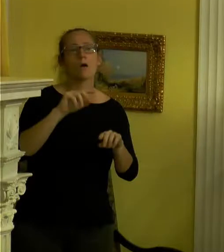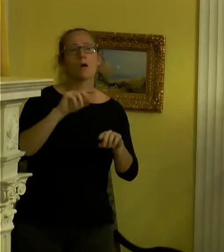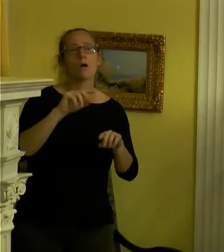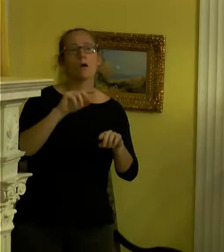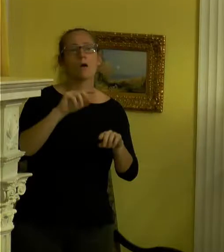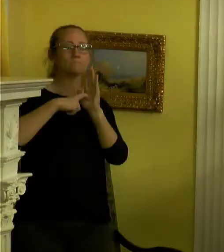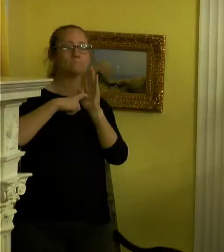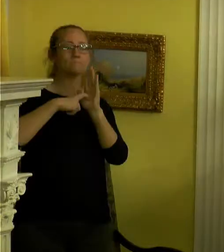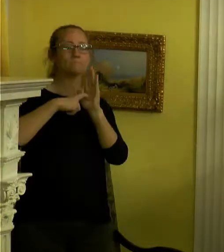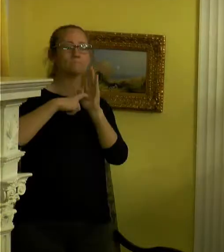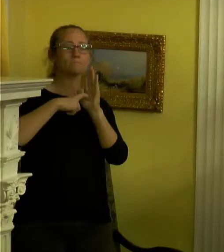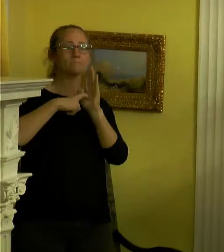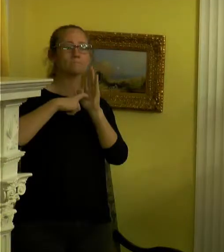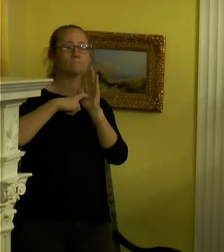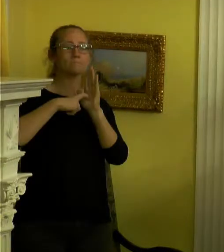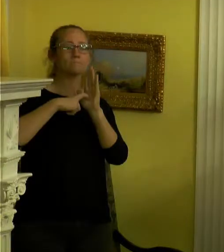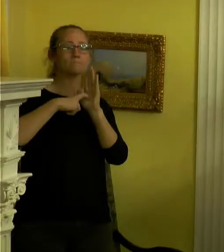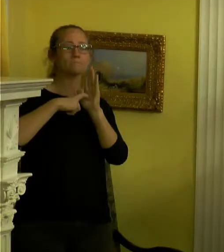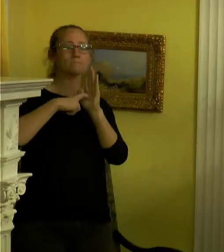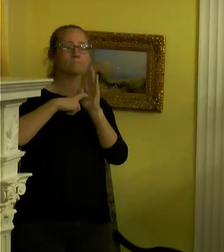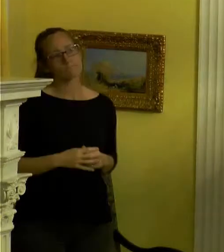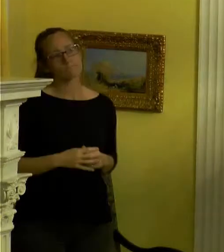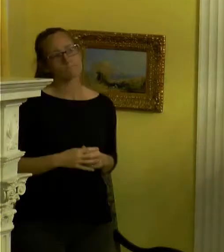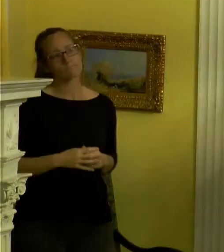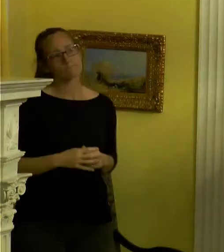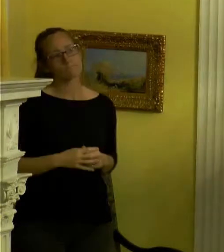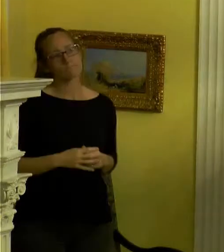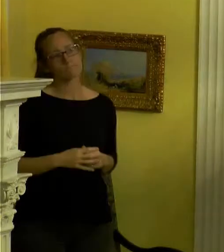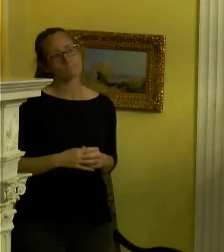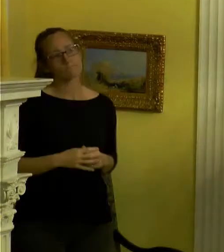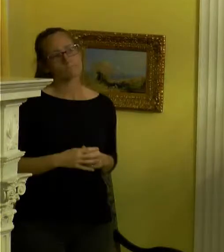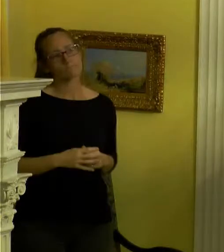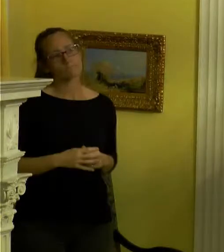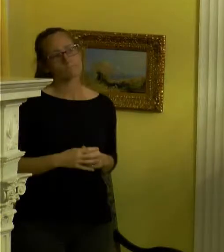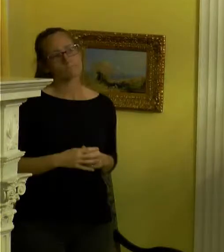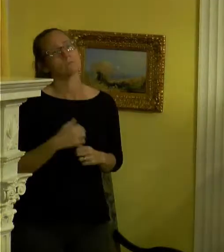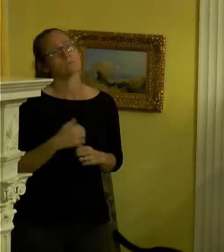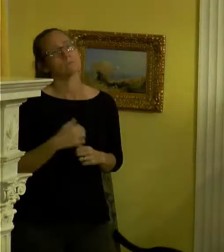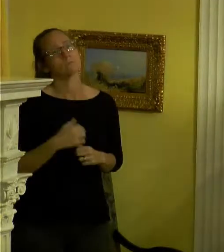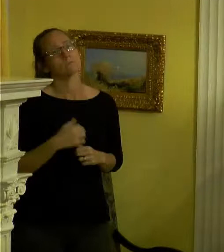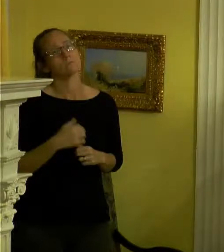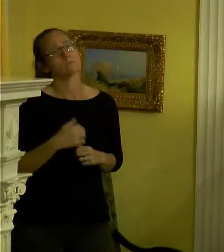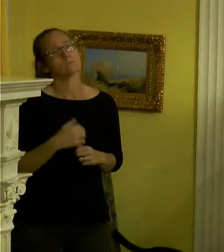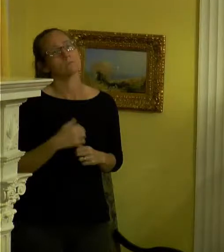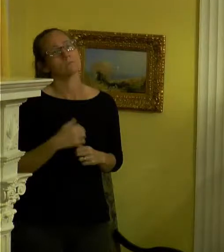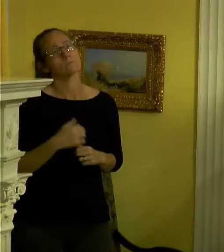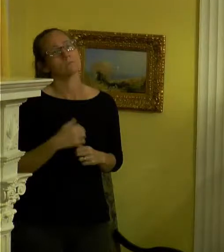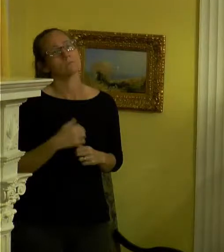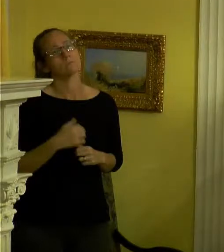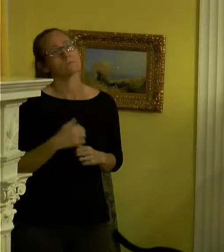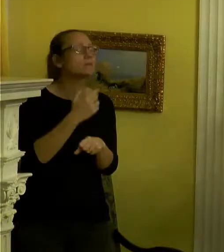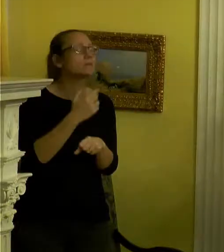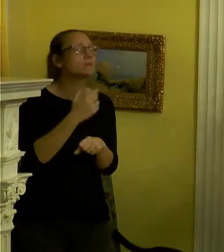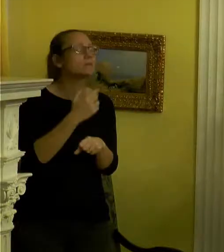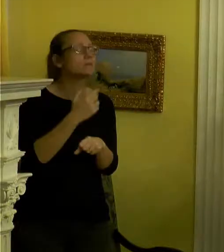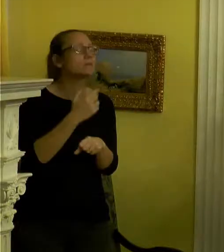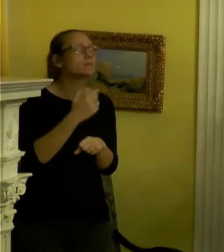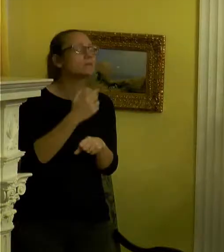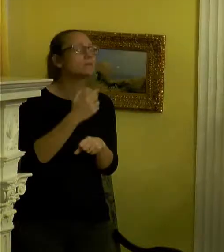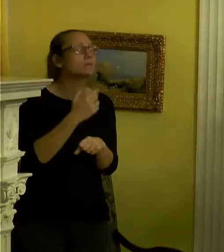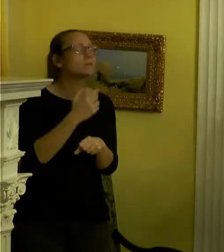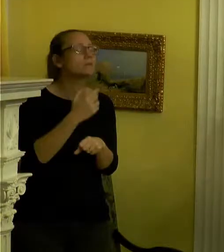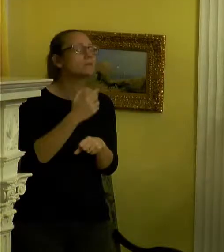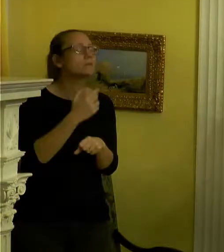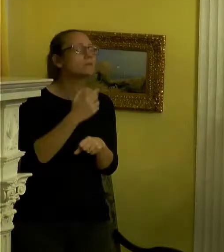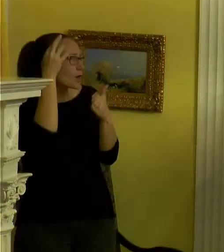I see you too, you know. I understand you. I know the language that you speak. I know what those like baby hairs